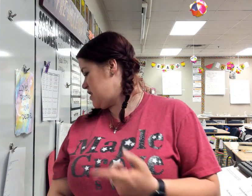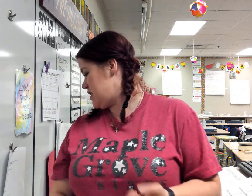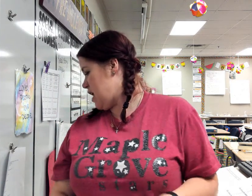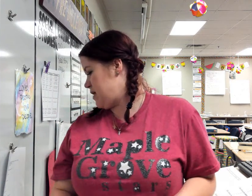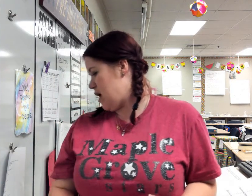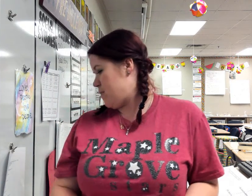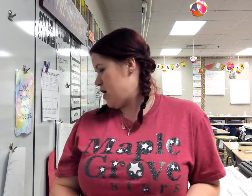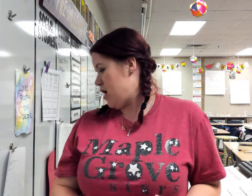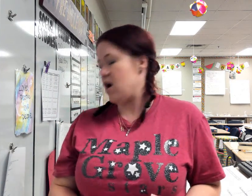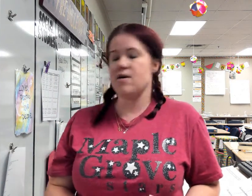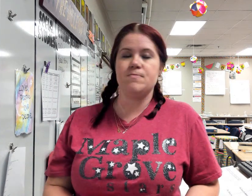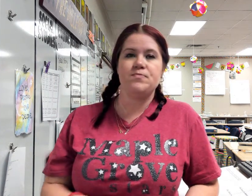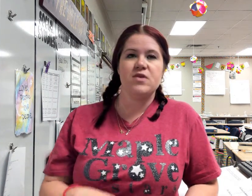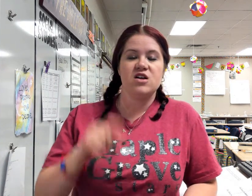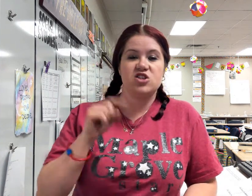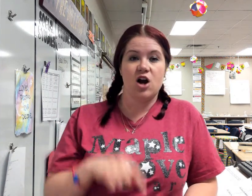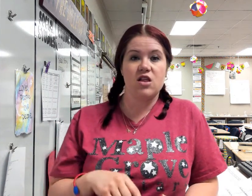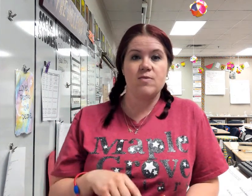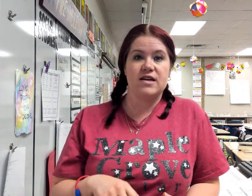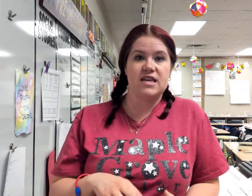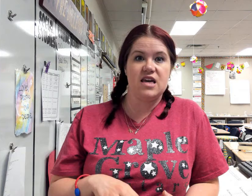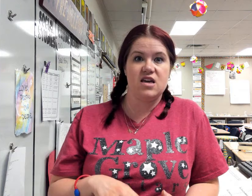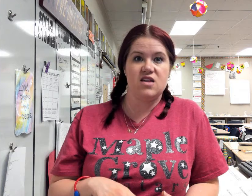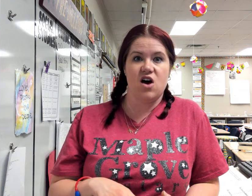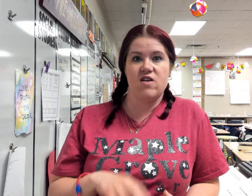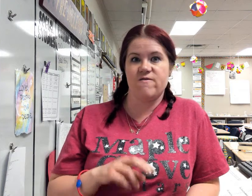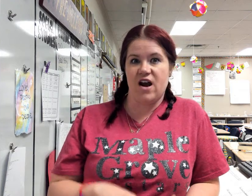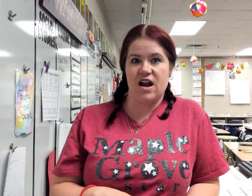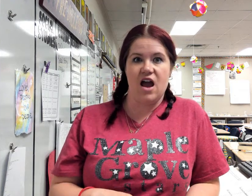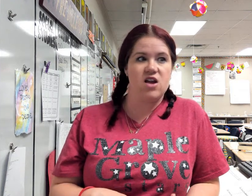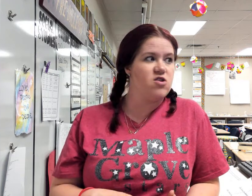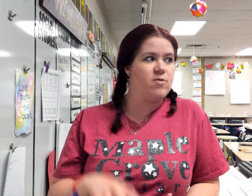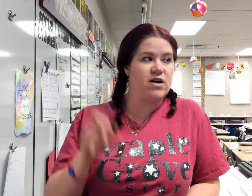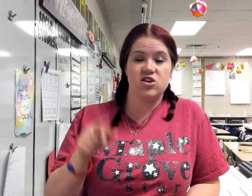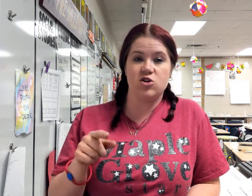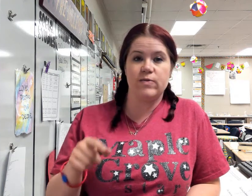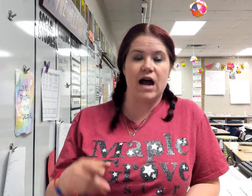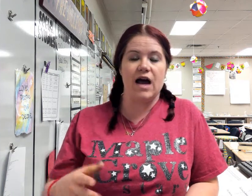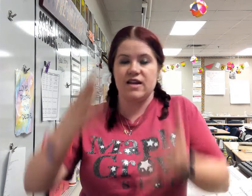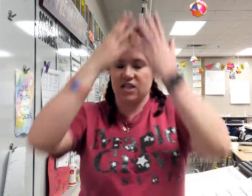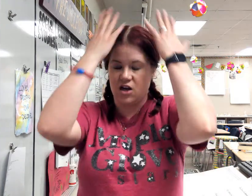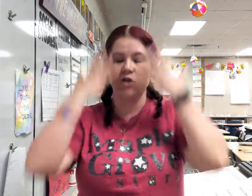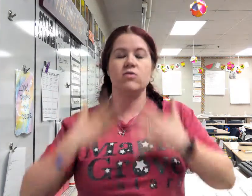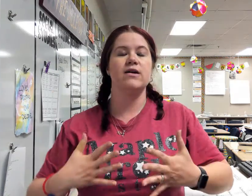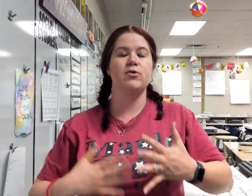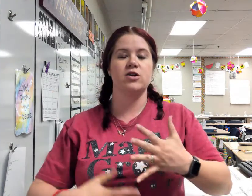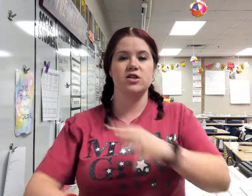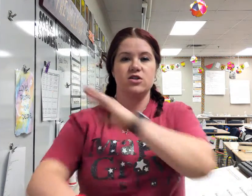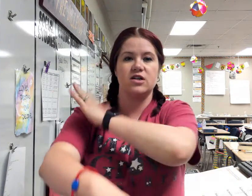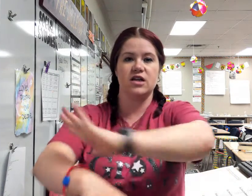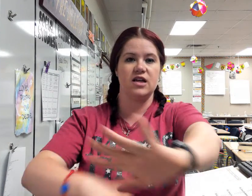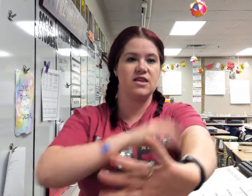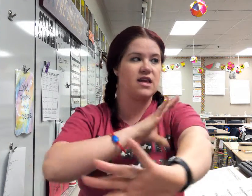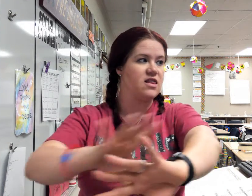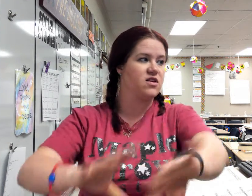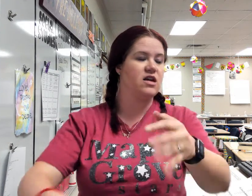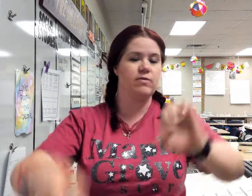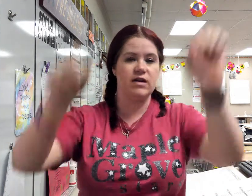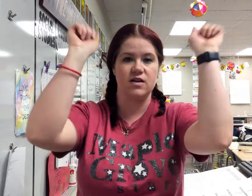things coming up. Star Olympics is on Friday. I don't know about you, but I like to coat my poor children in sunscreen because